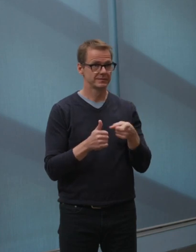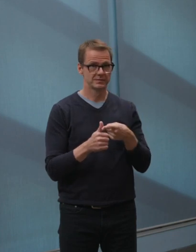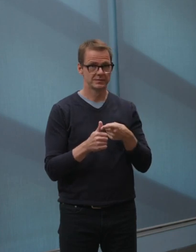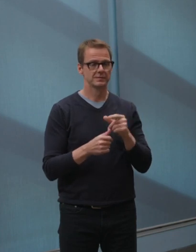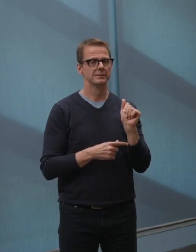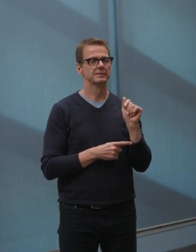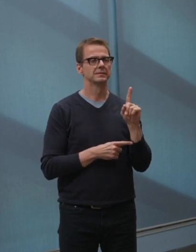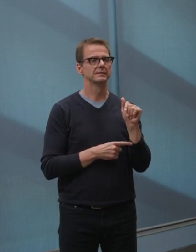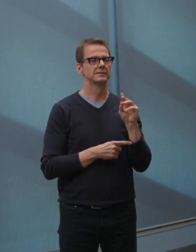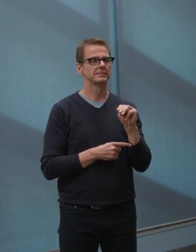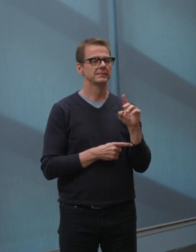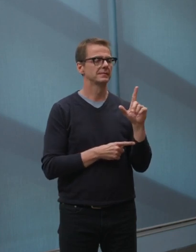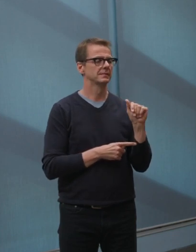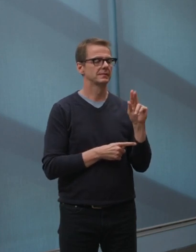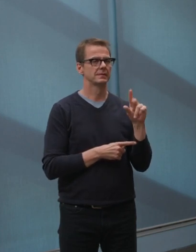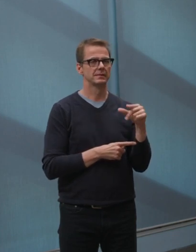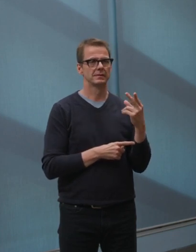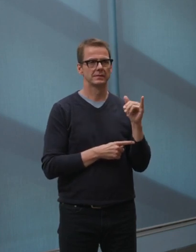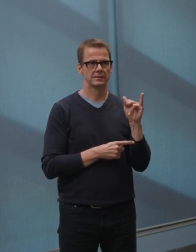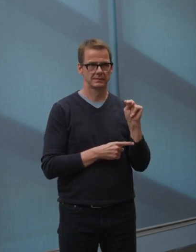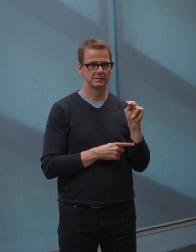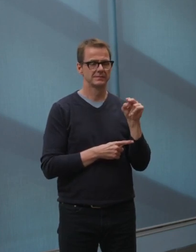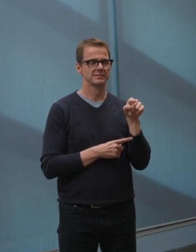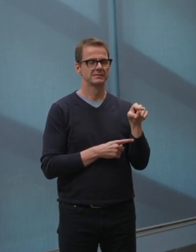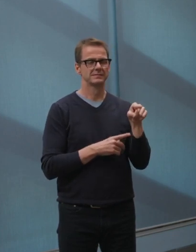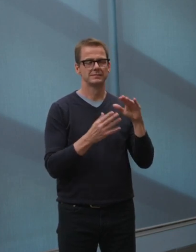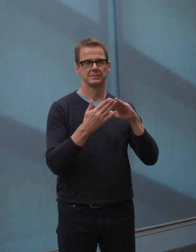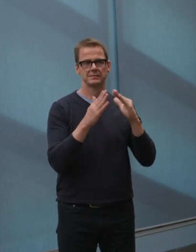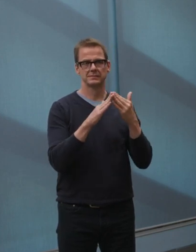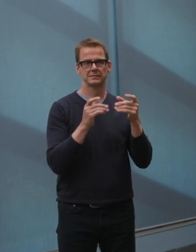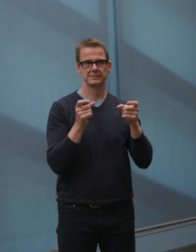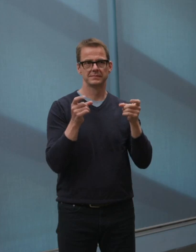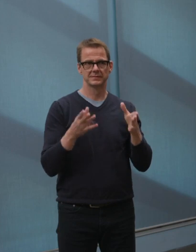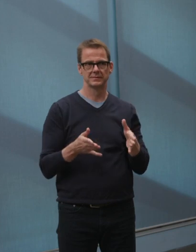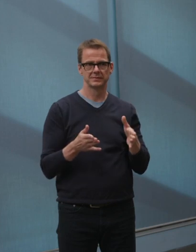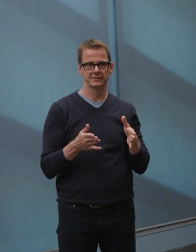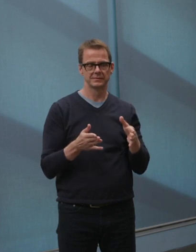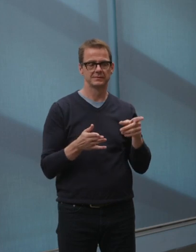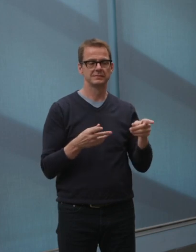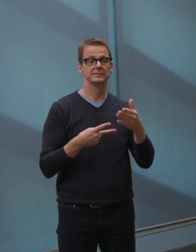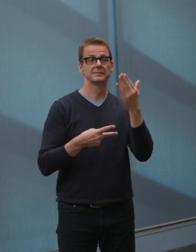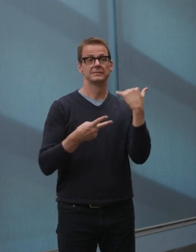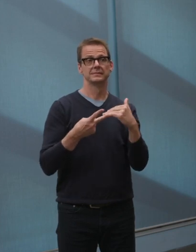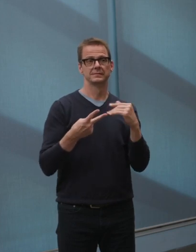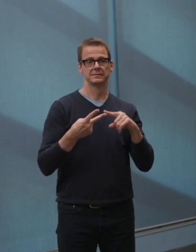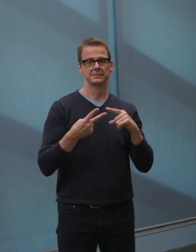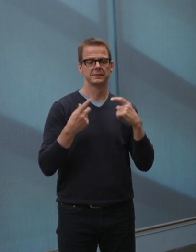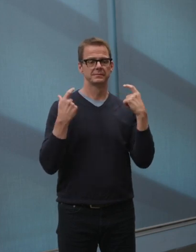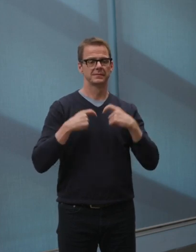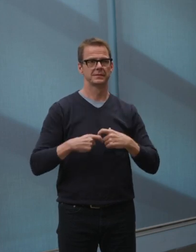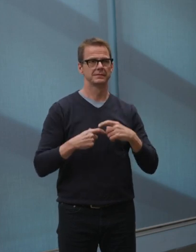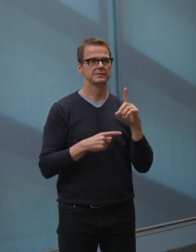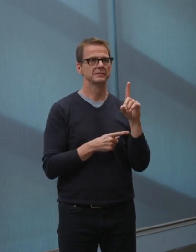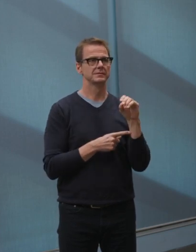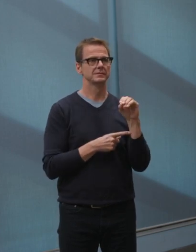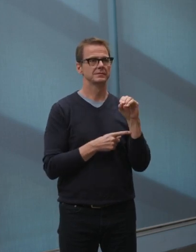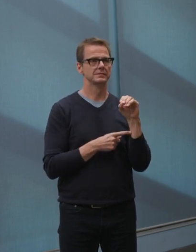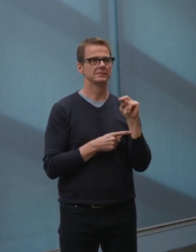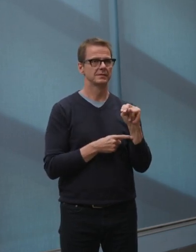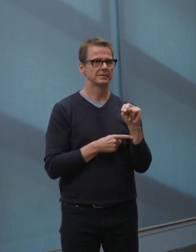and then we'll take questions to each of them. We've got a number of reporters online, same drill as usual. Thank you.